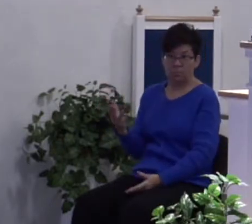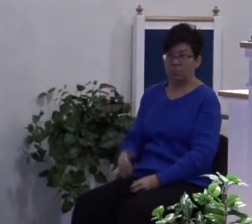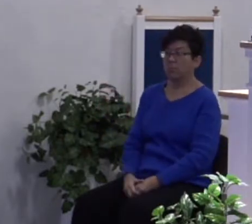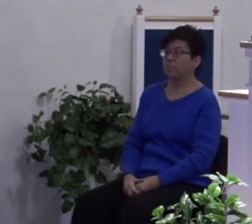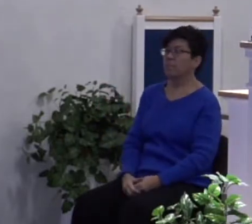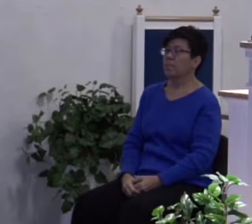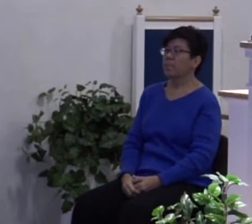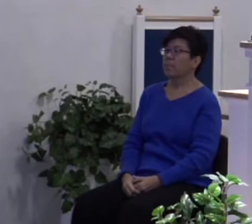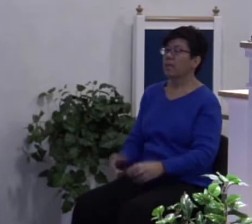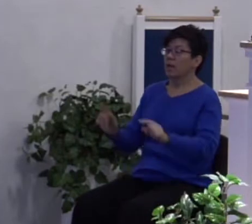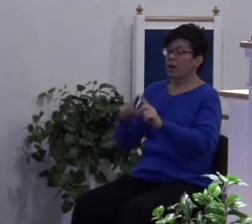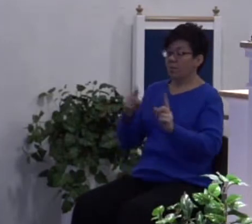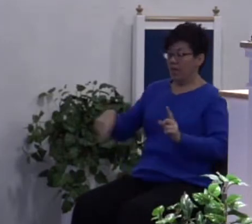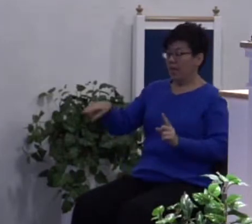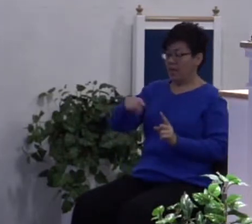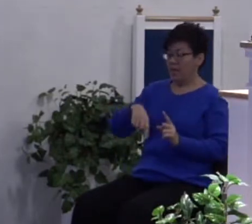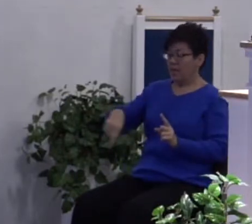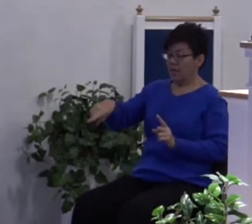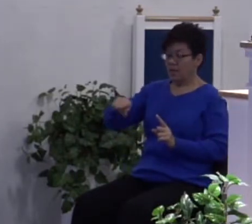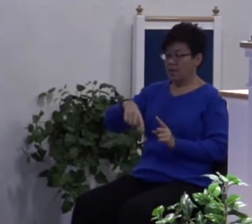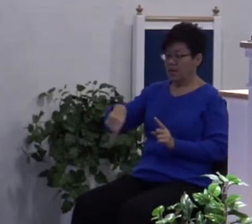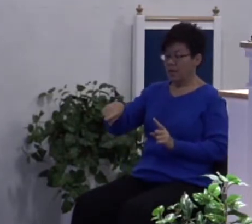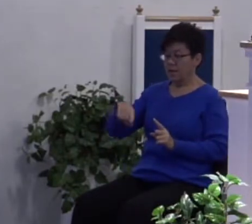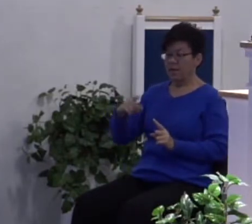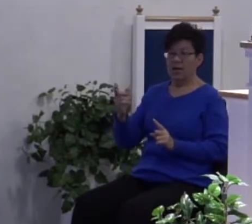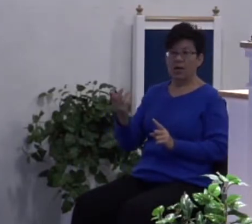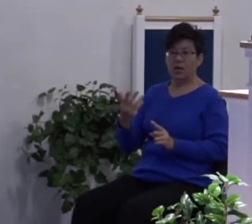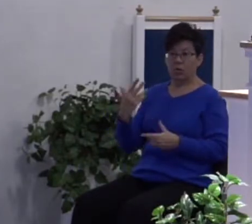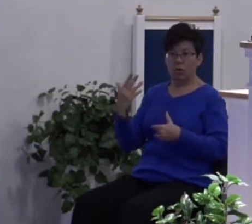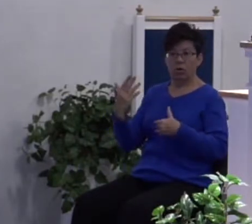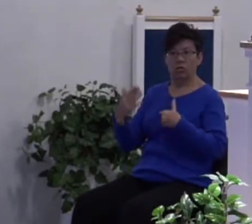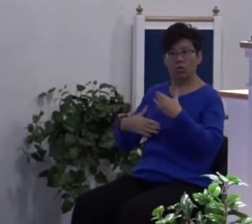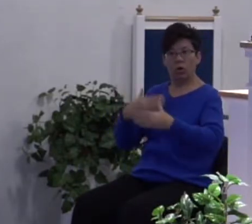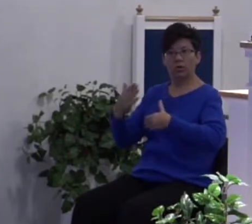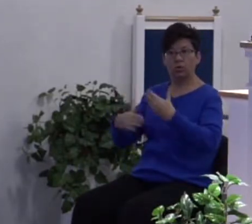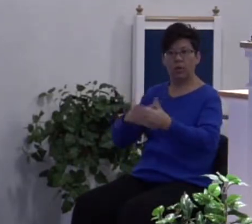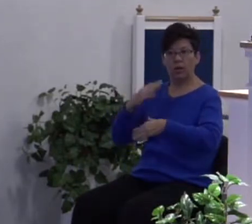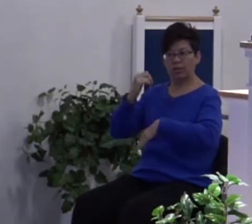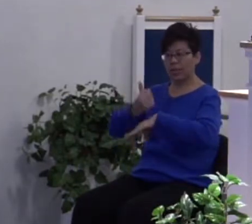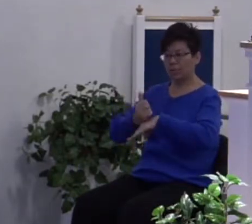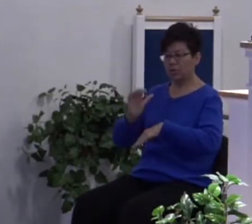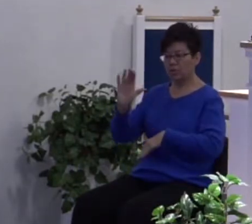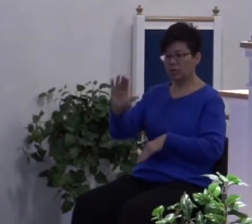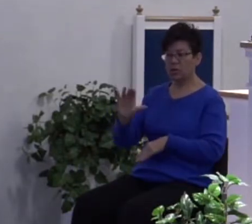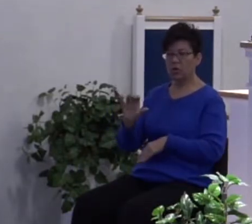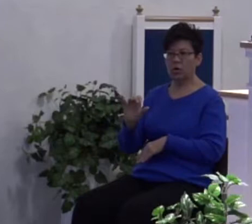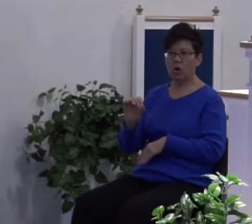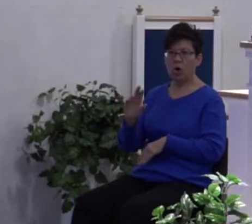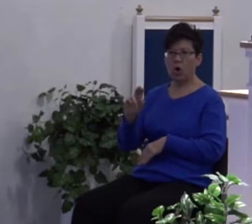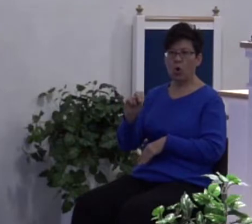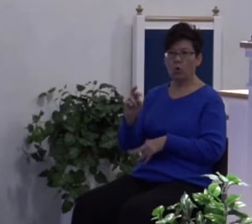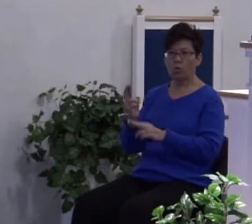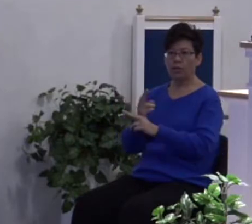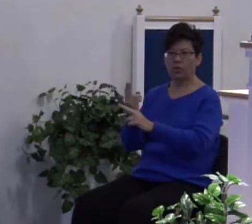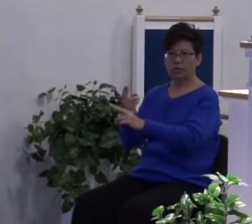But they were going about to establish their own righteousness. They wanted